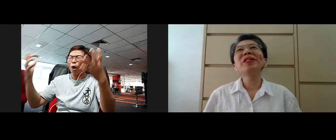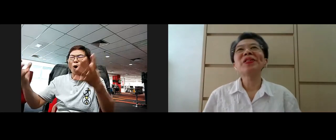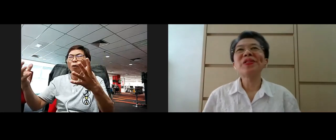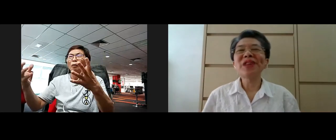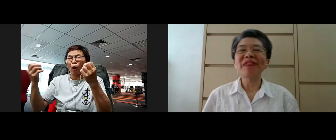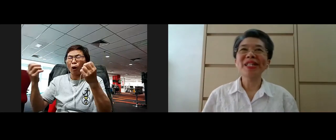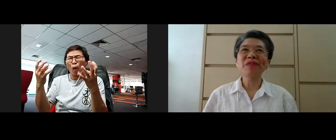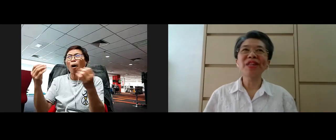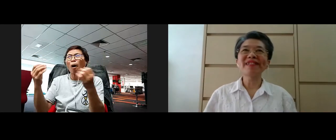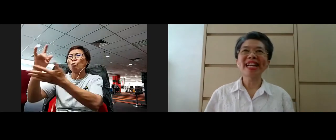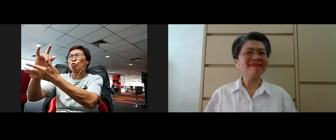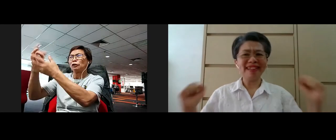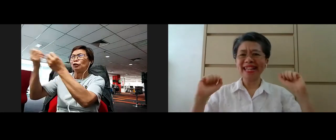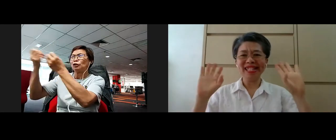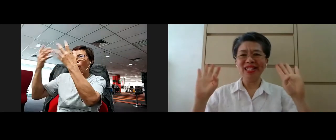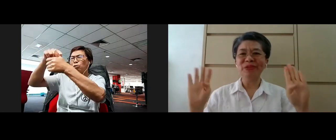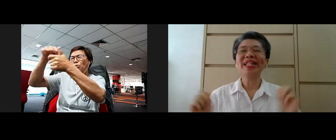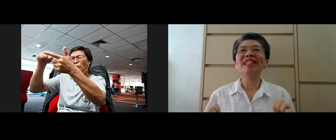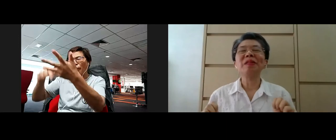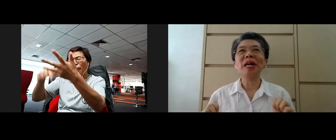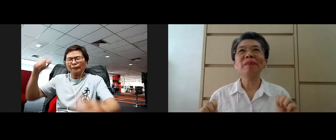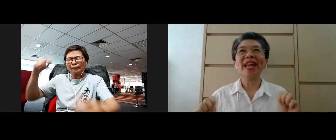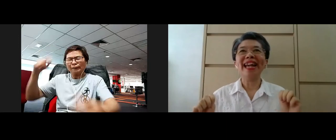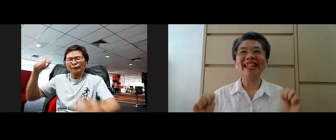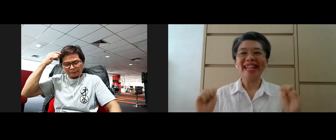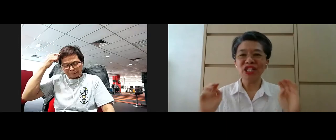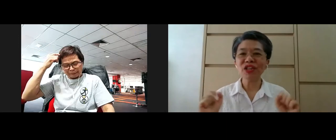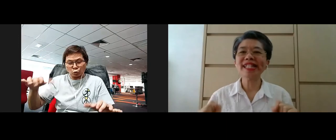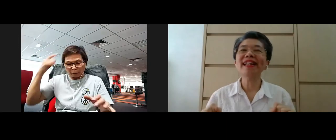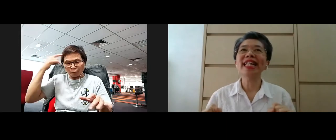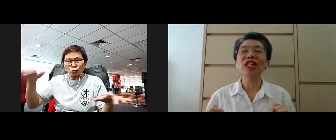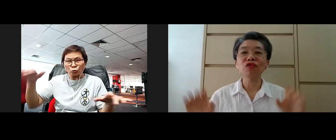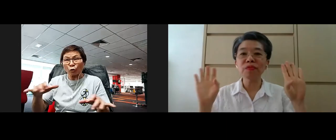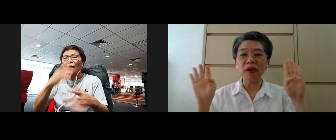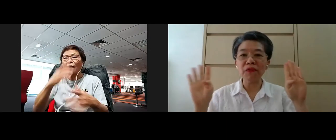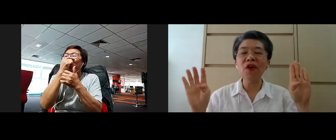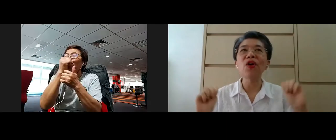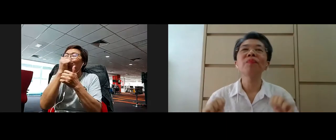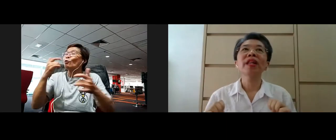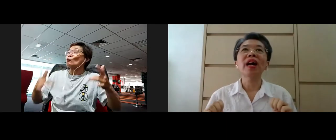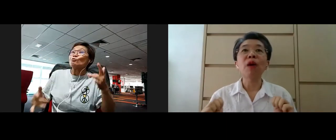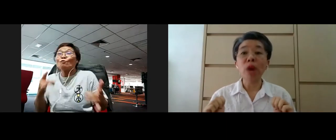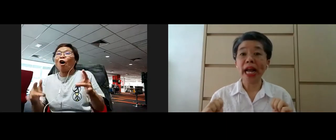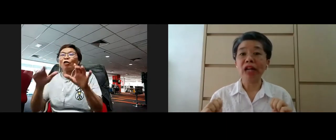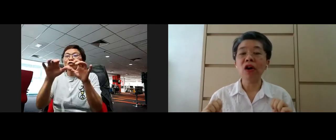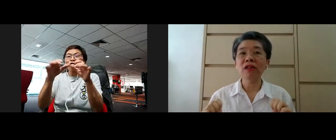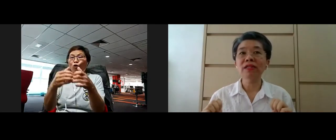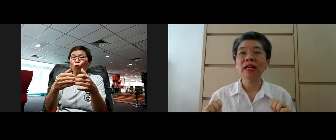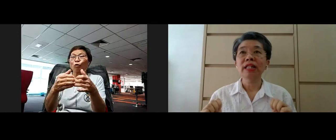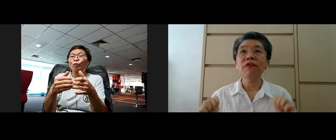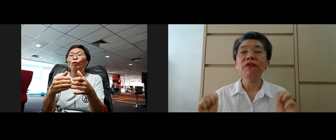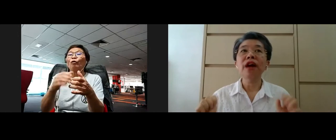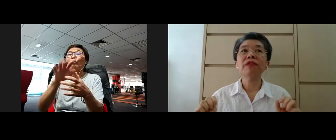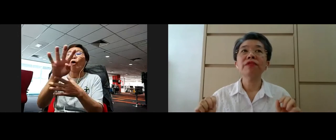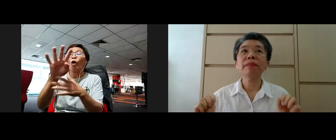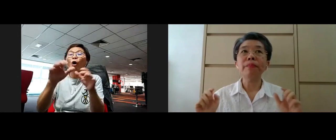so I was figuring out let's do that and interestingly the group of four are what I call